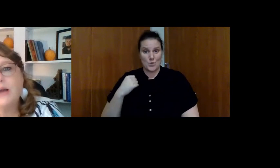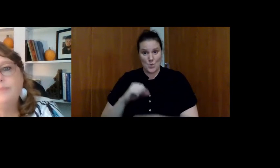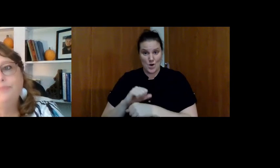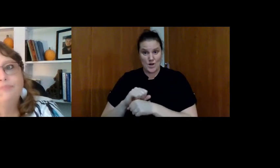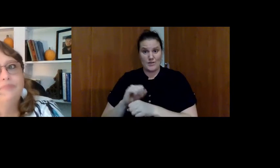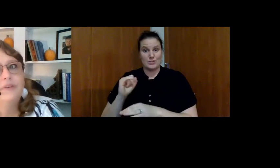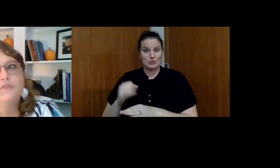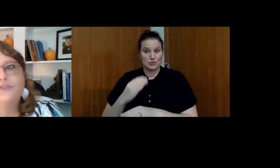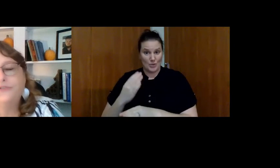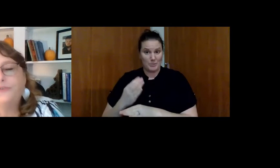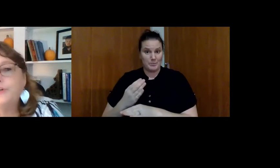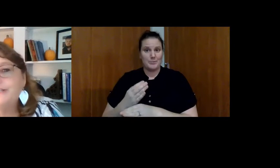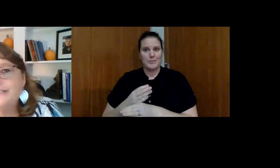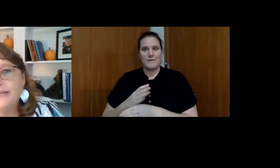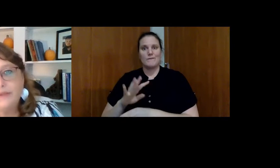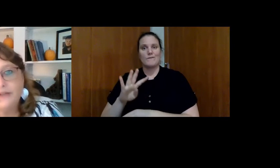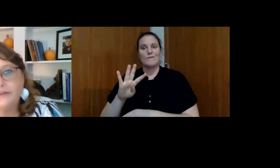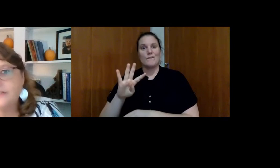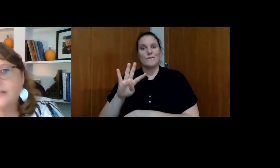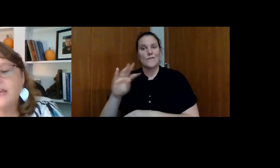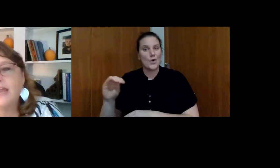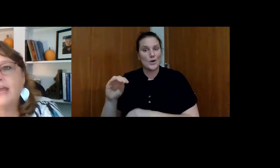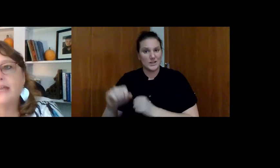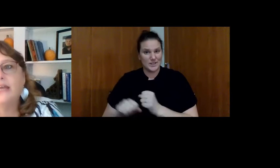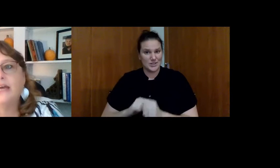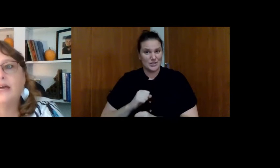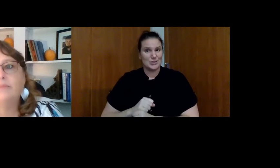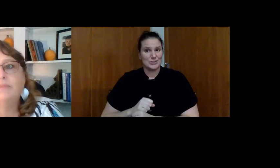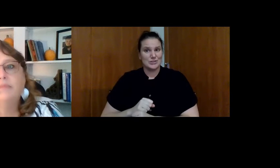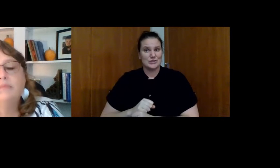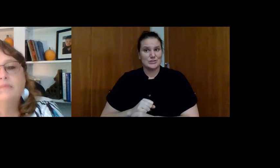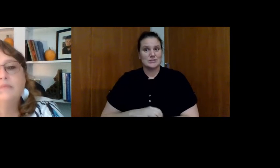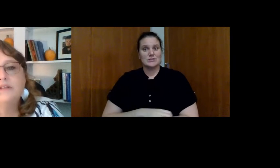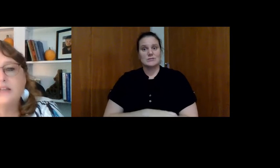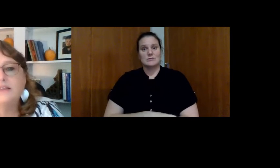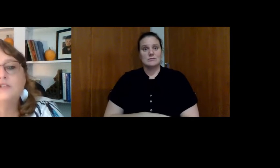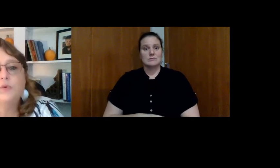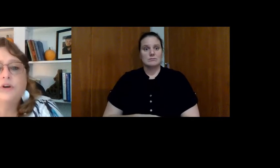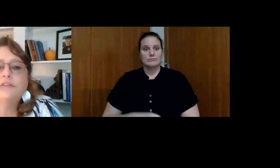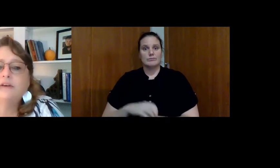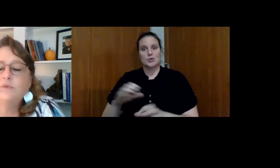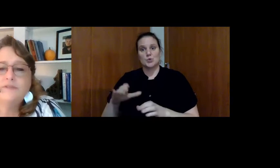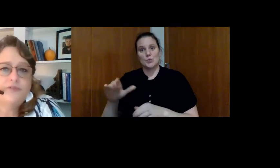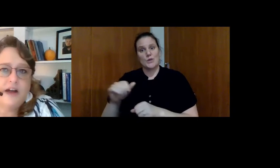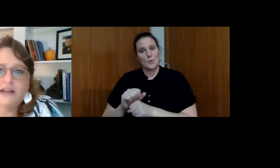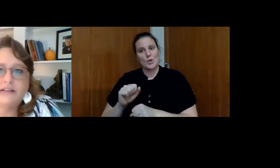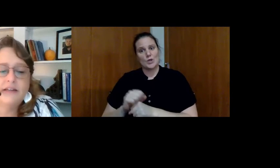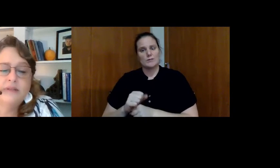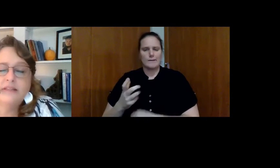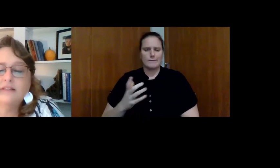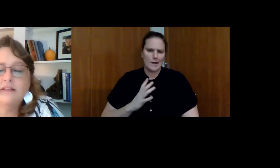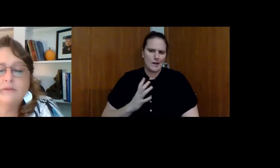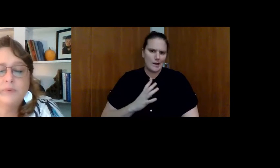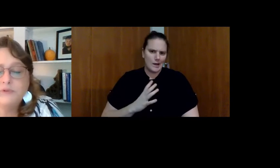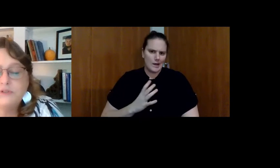this job for 40 some years and done this work that was fine. I mean, the person